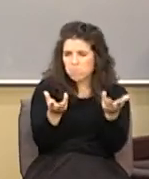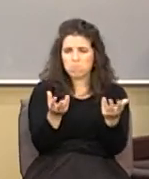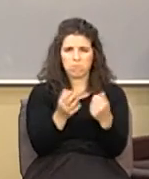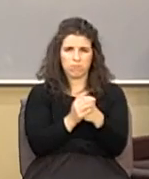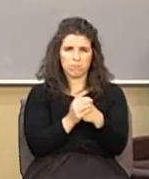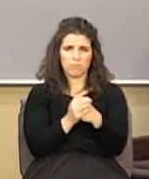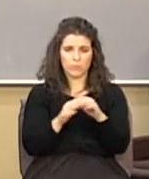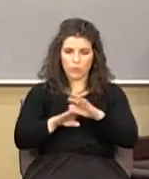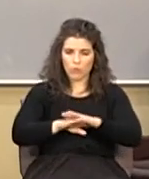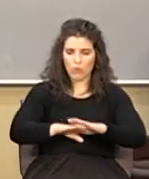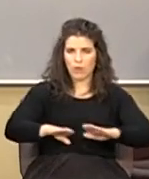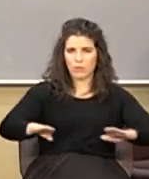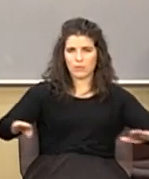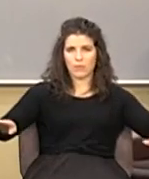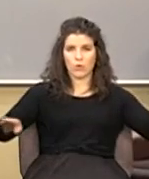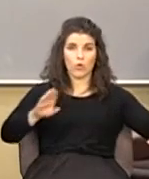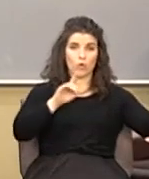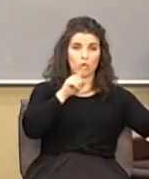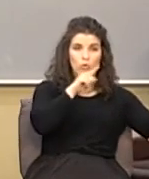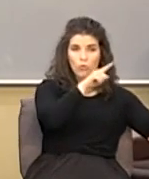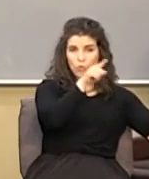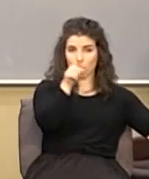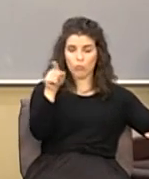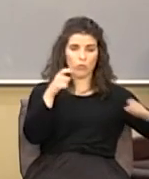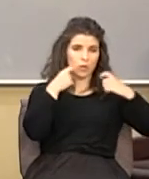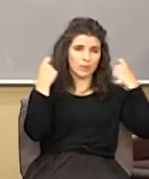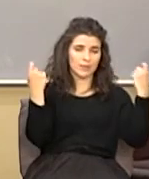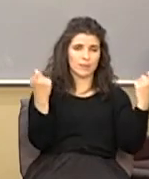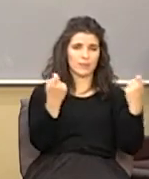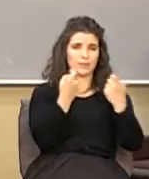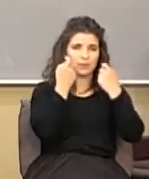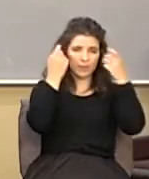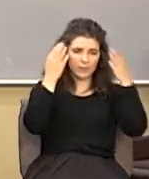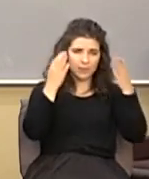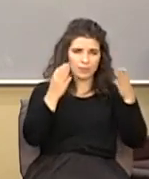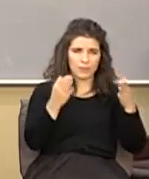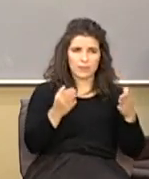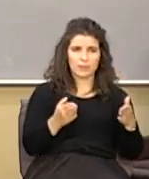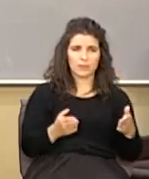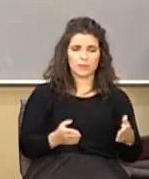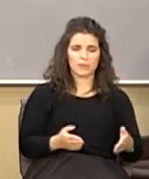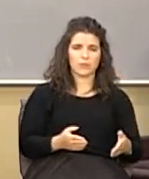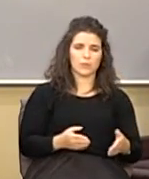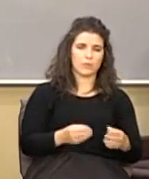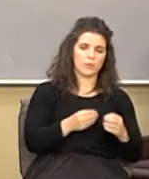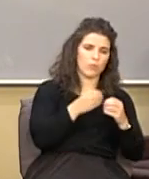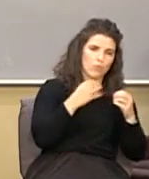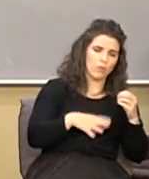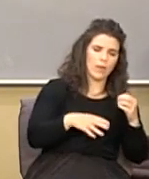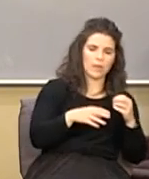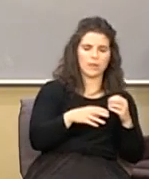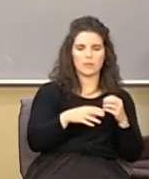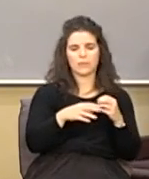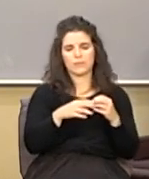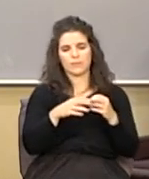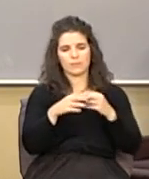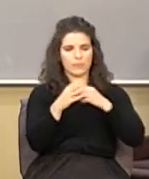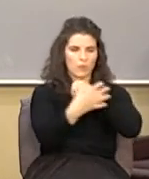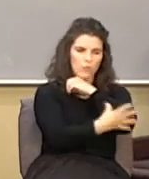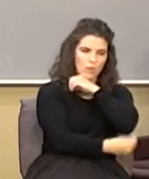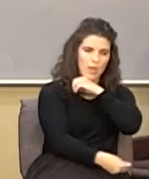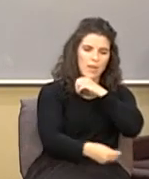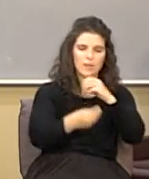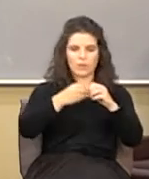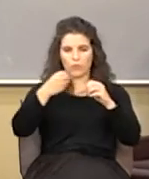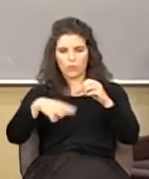the ground is level you're a sinner rags and riches walk together and the Lord's maker of them all proverb says we're all